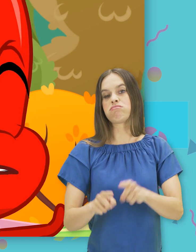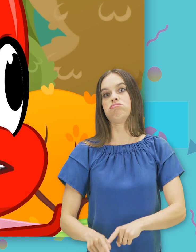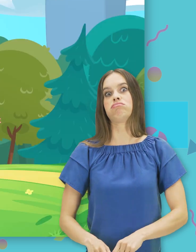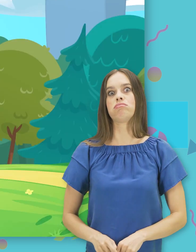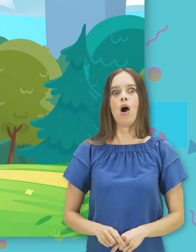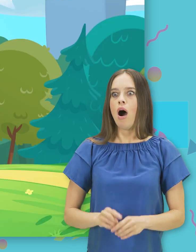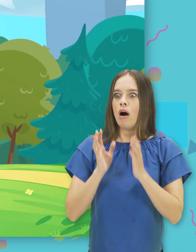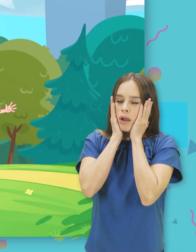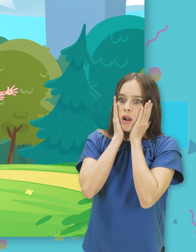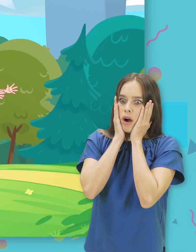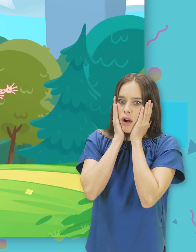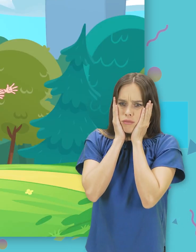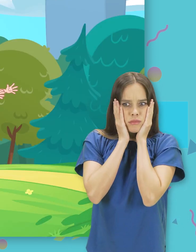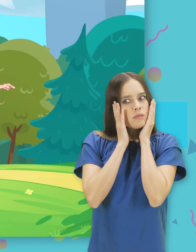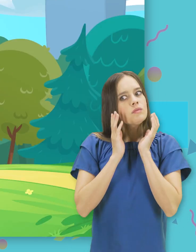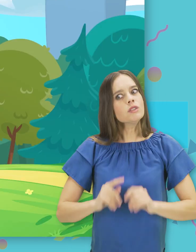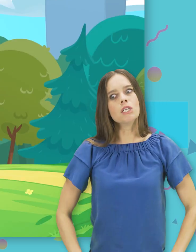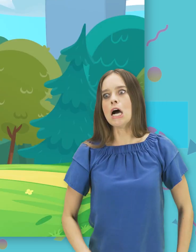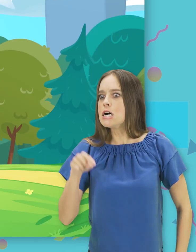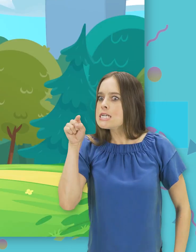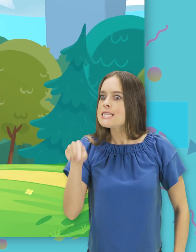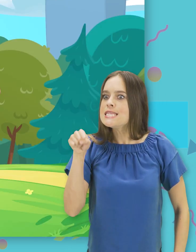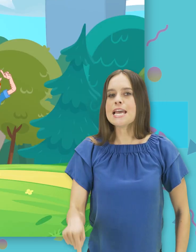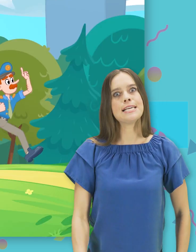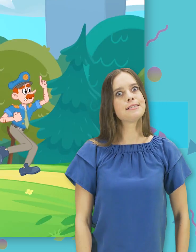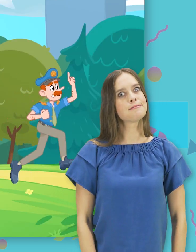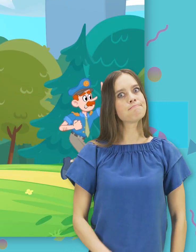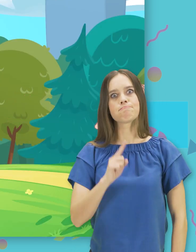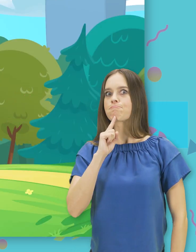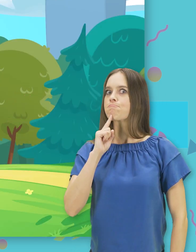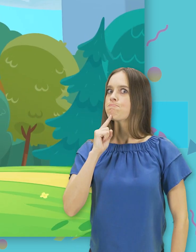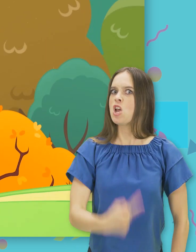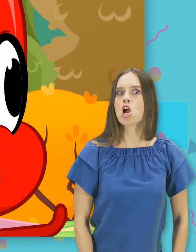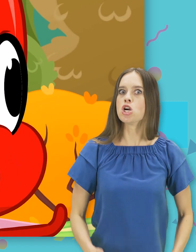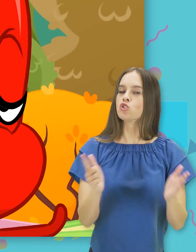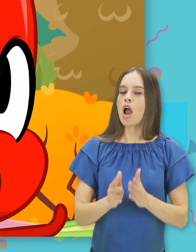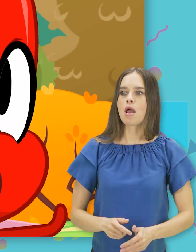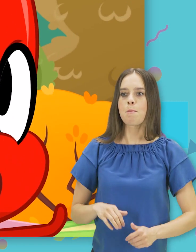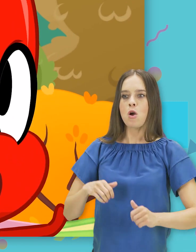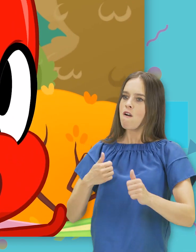Oh, no. This is serious. Follow him, Morple.